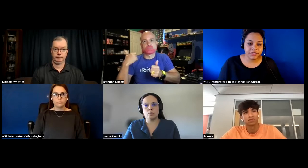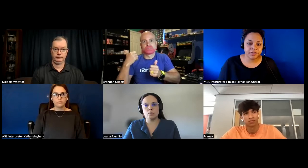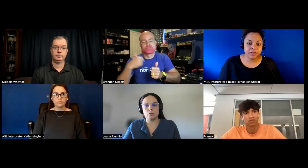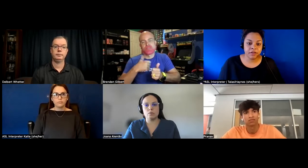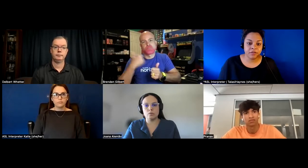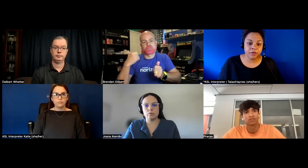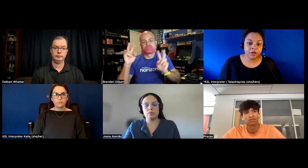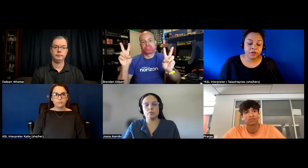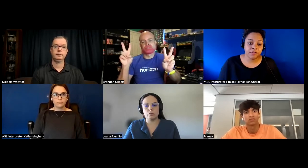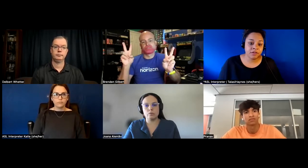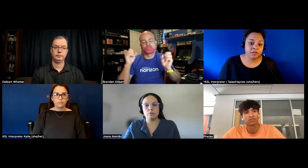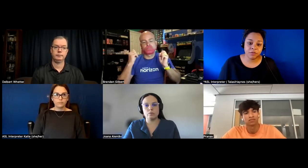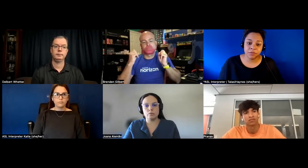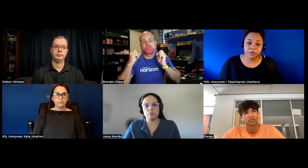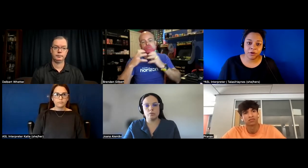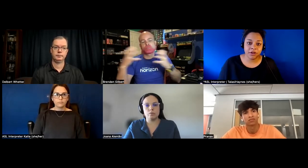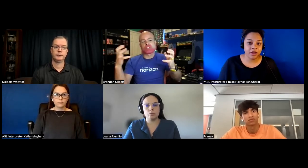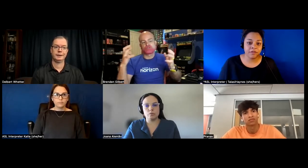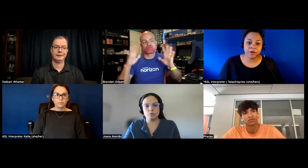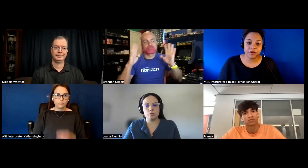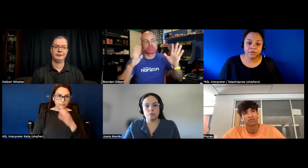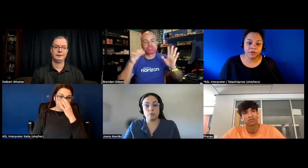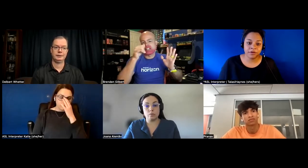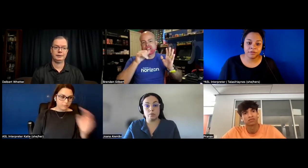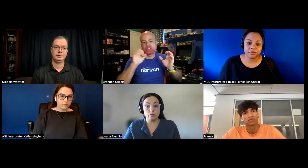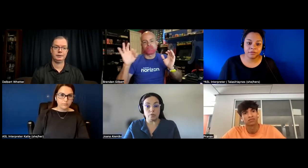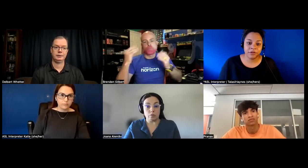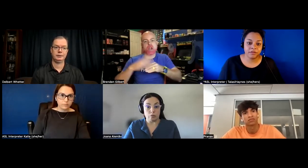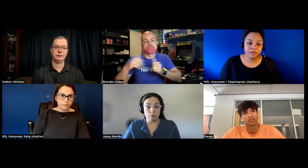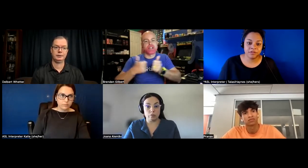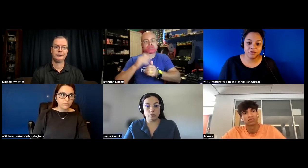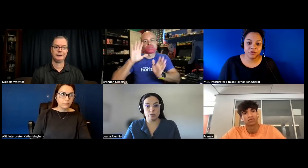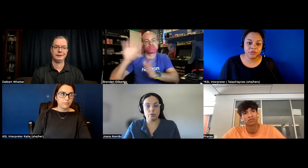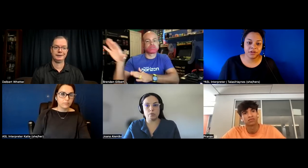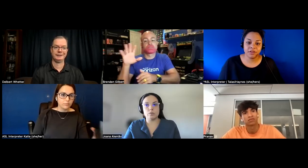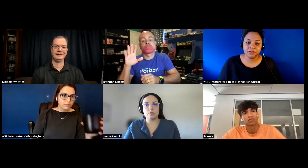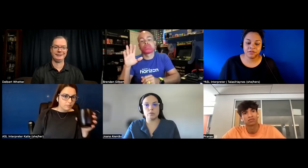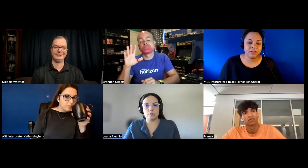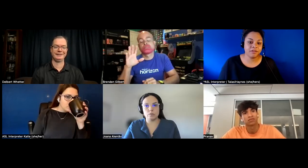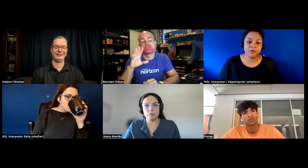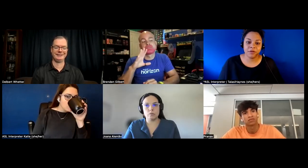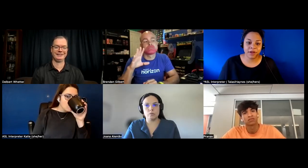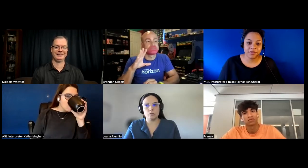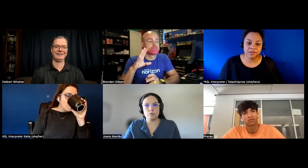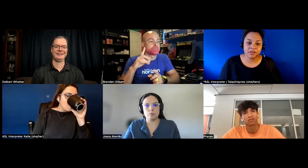that's for a good reason some people avoid it i avoid it for the peace it's too much ridiculousness going on behind the scenes